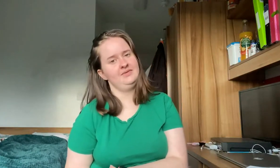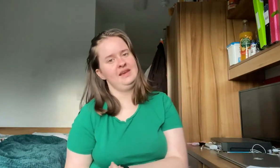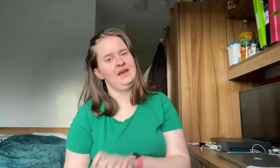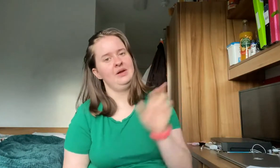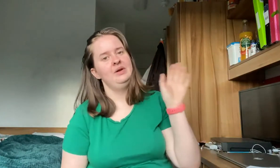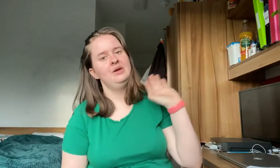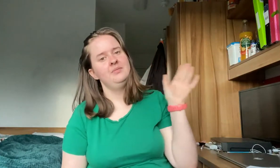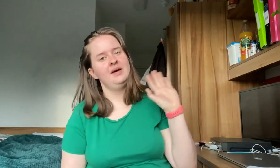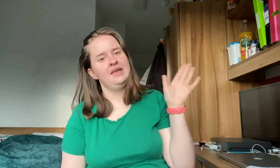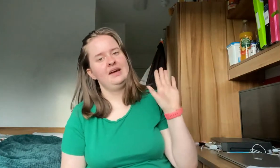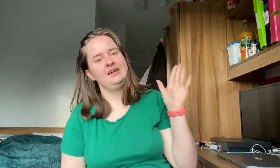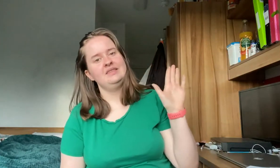video bye guys